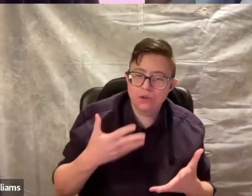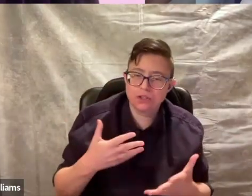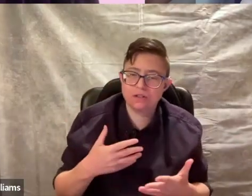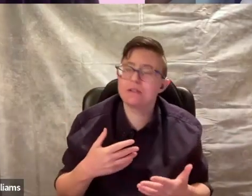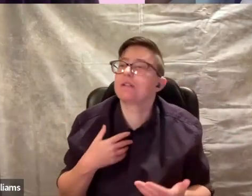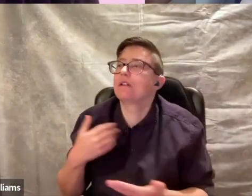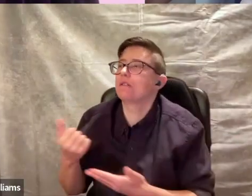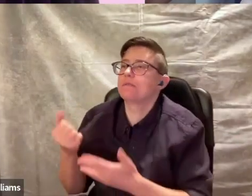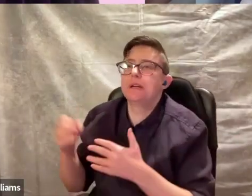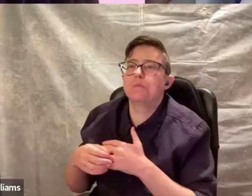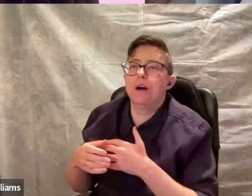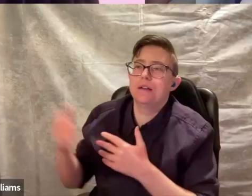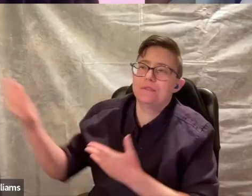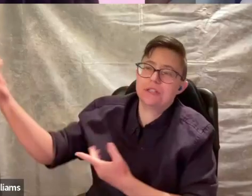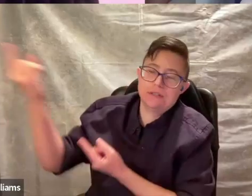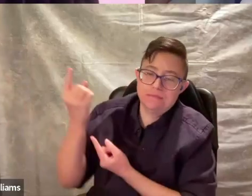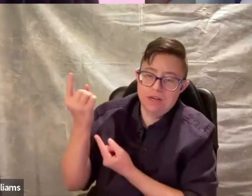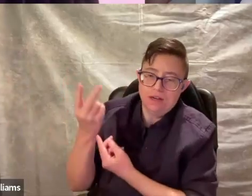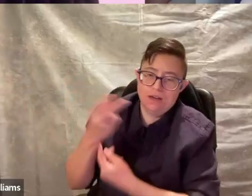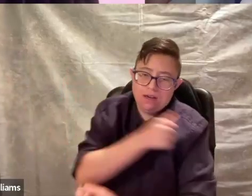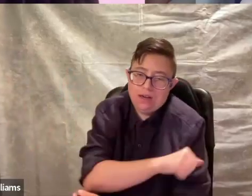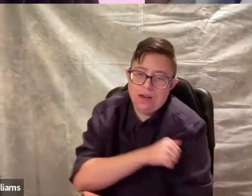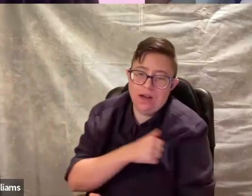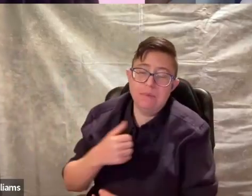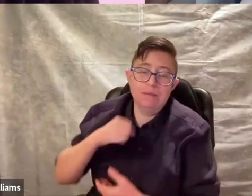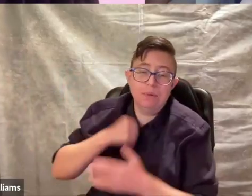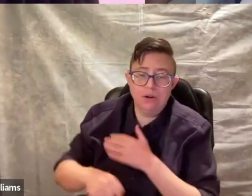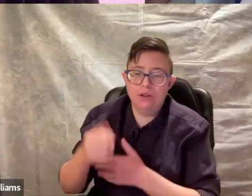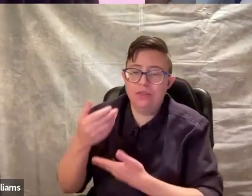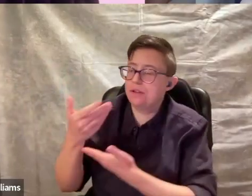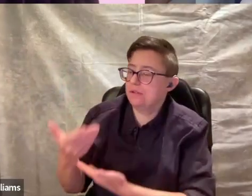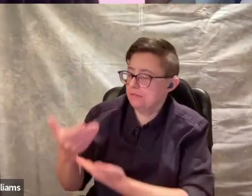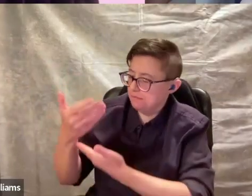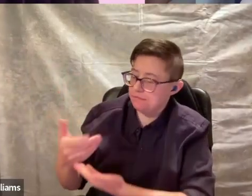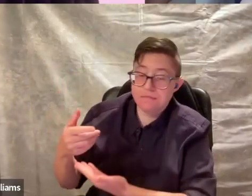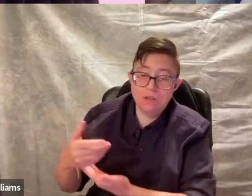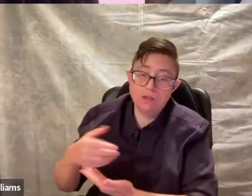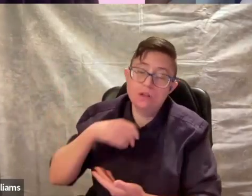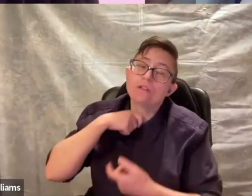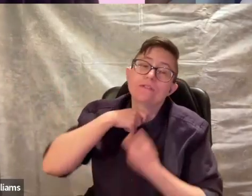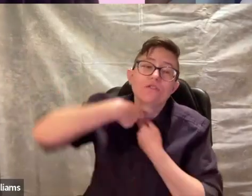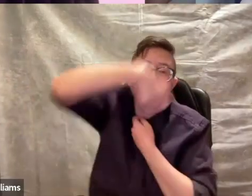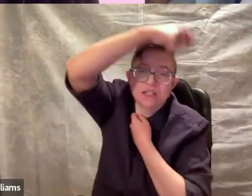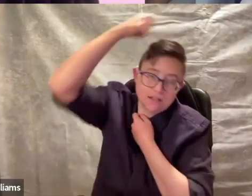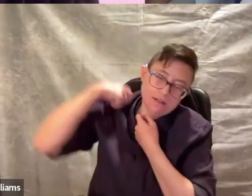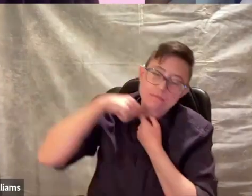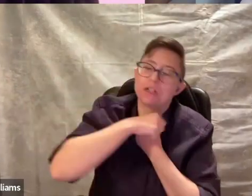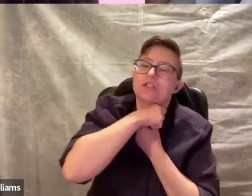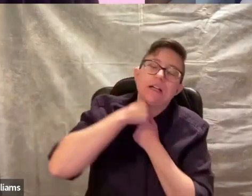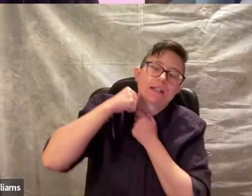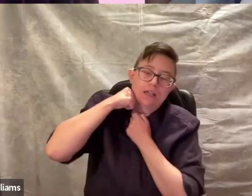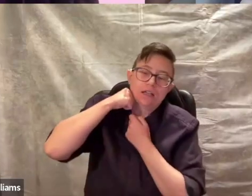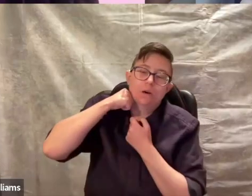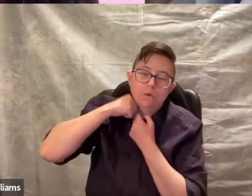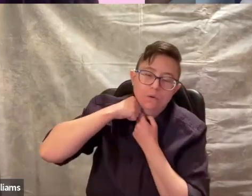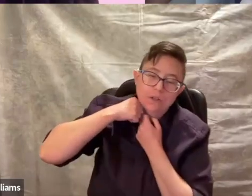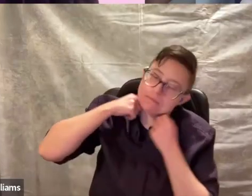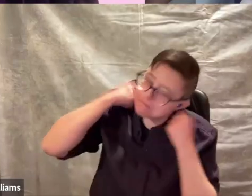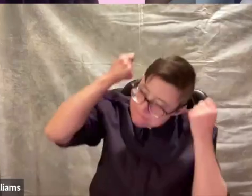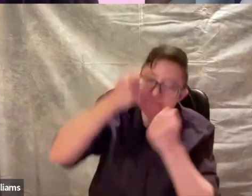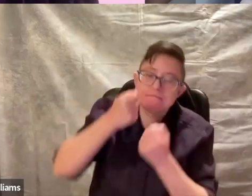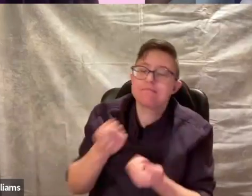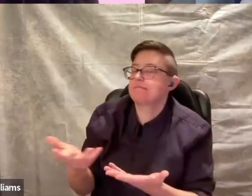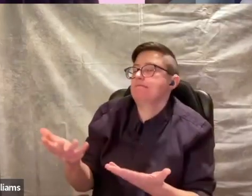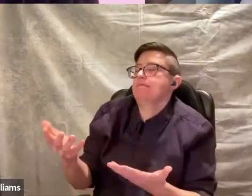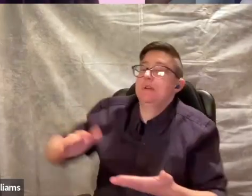The cost of midwives at my birth who freed my strangling cold?